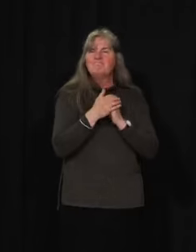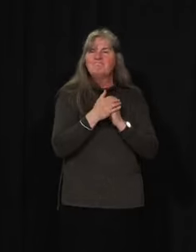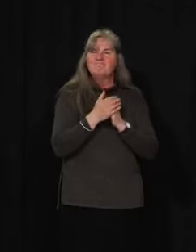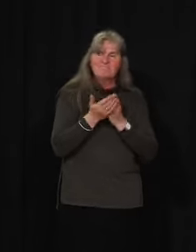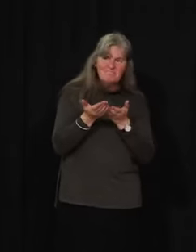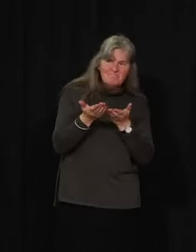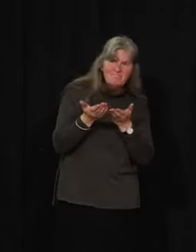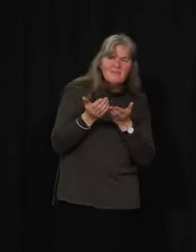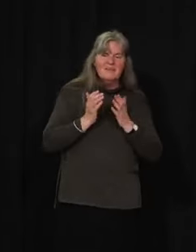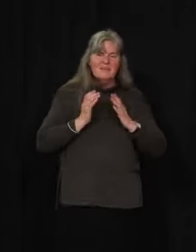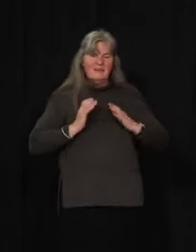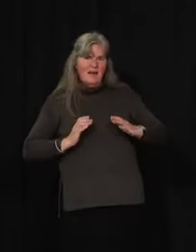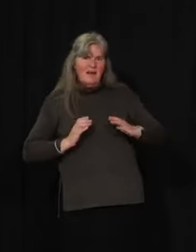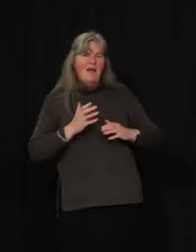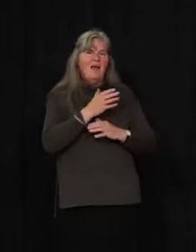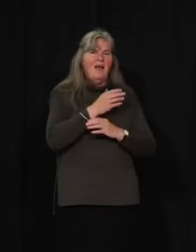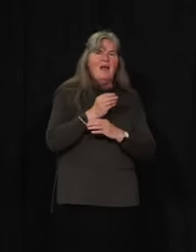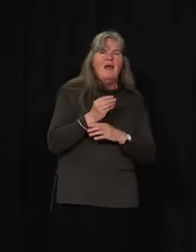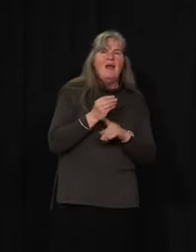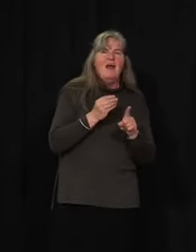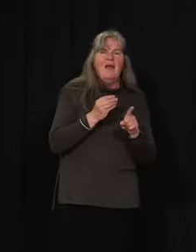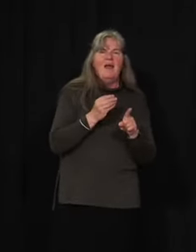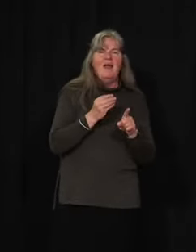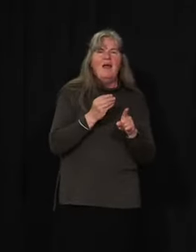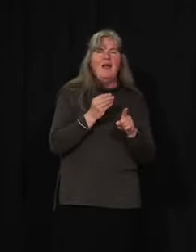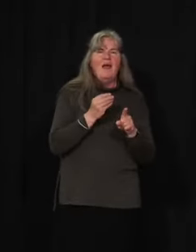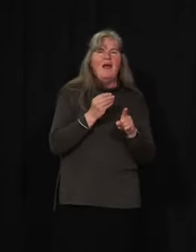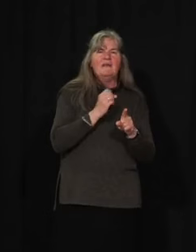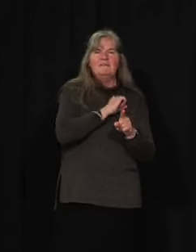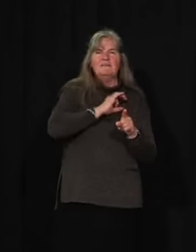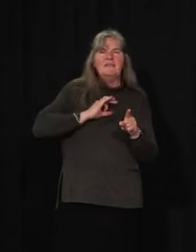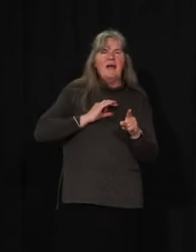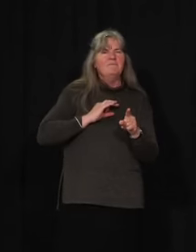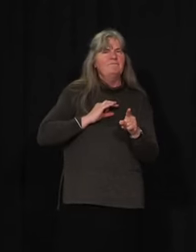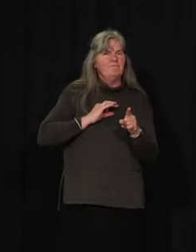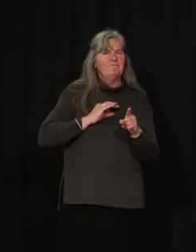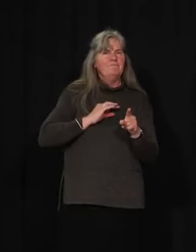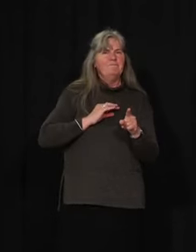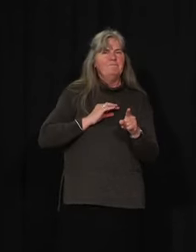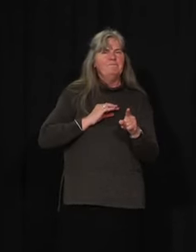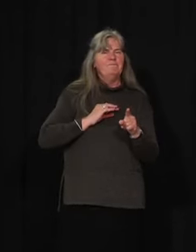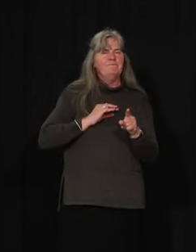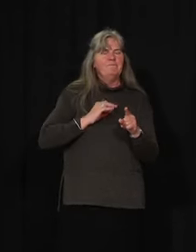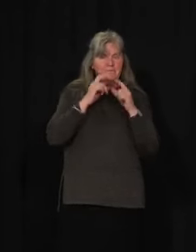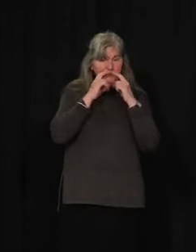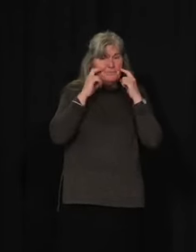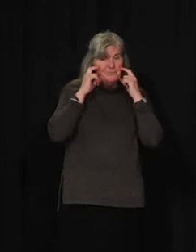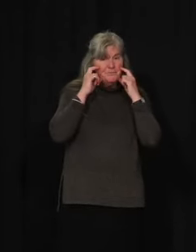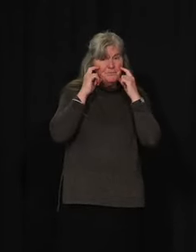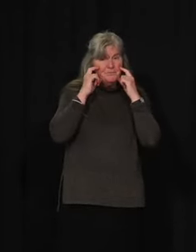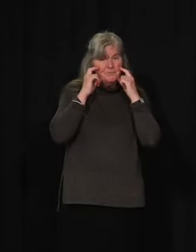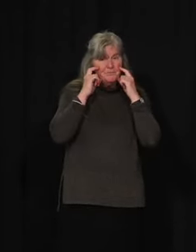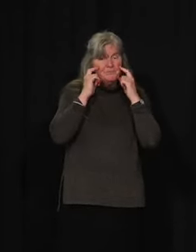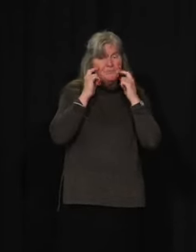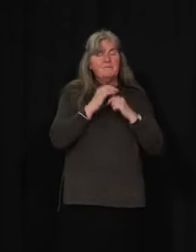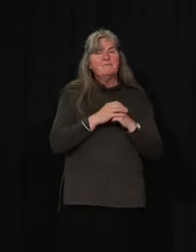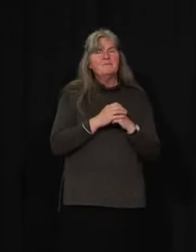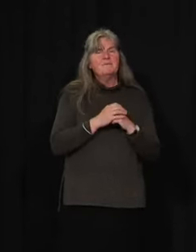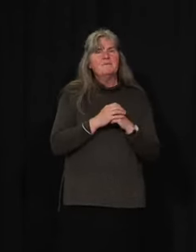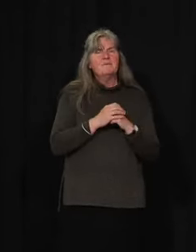clients and the provider to wear a non-medical mask